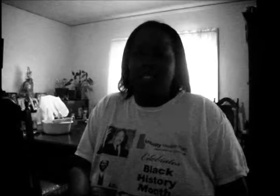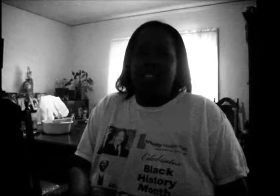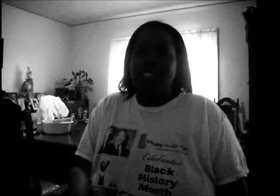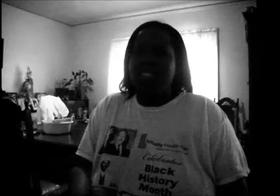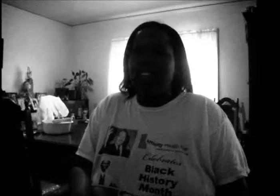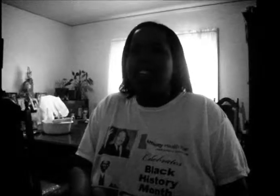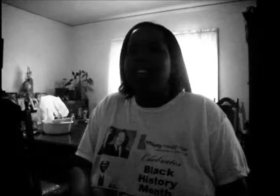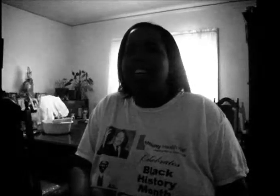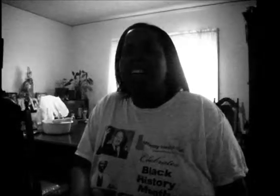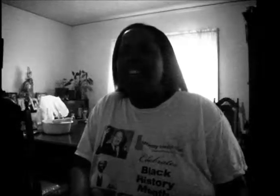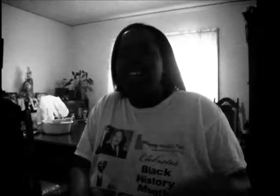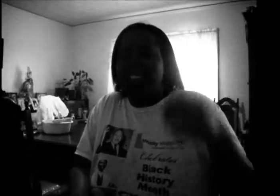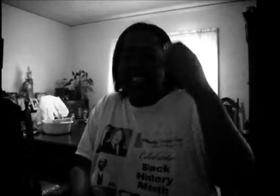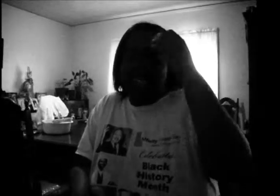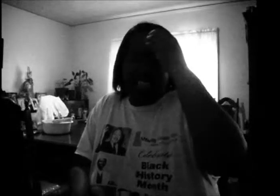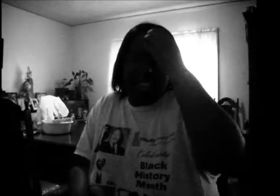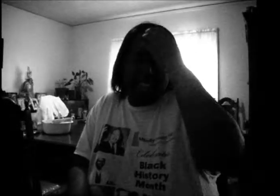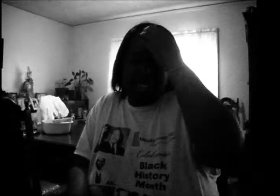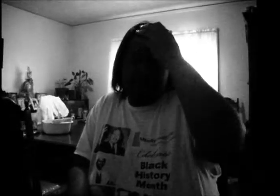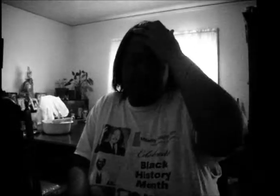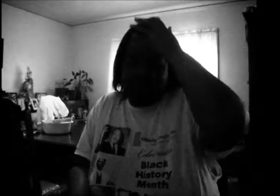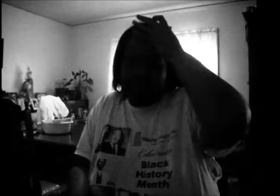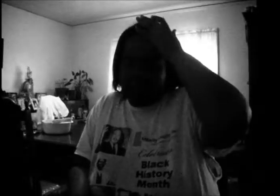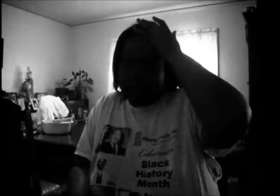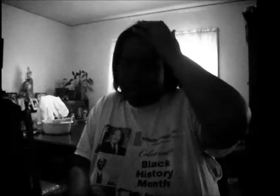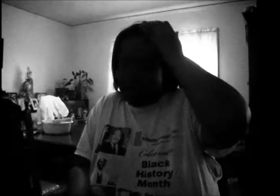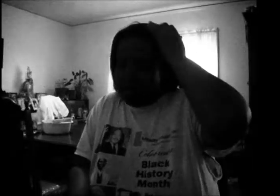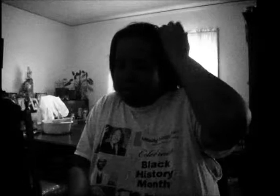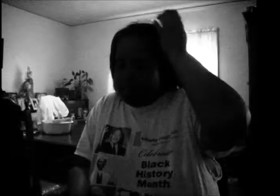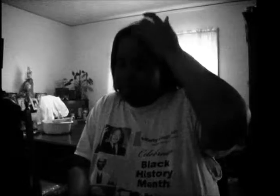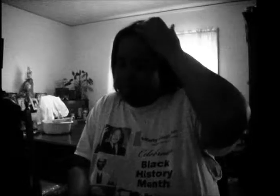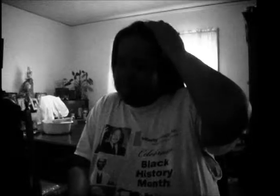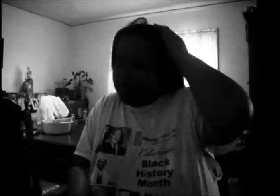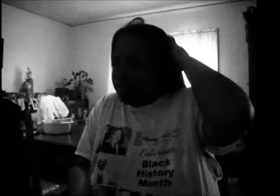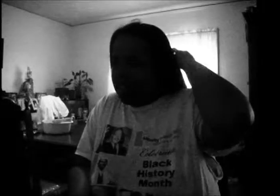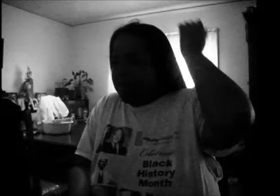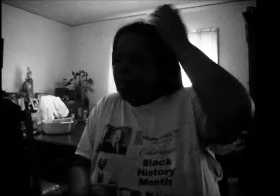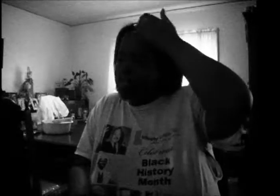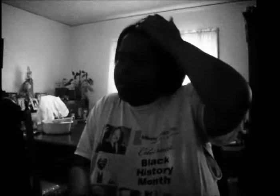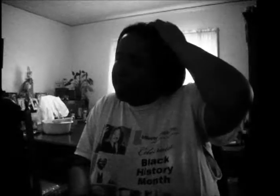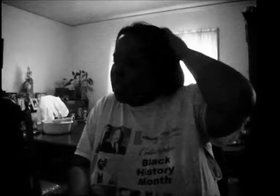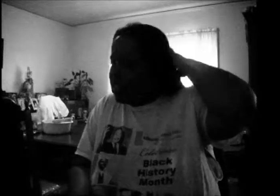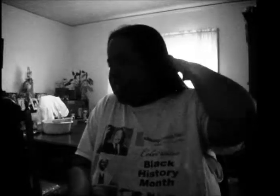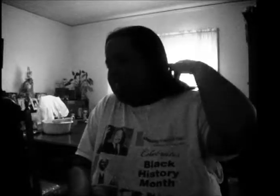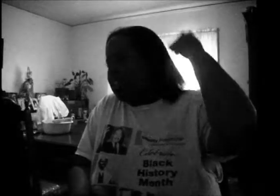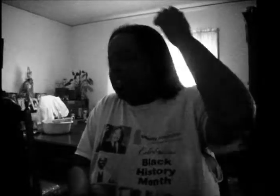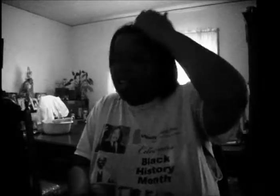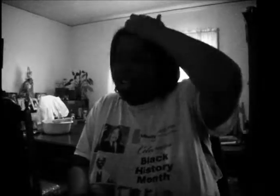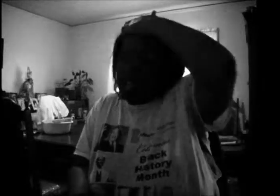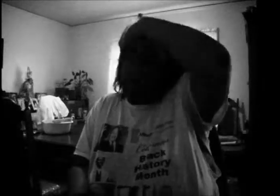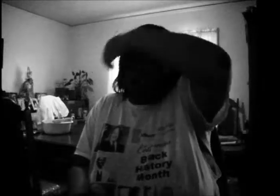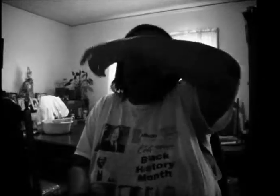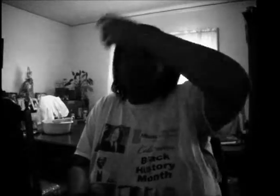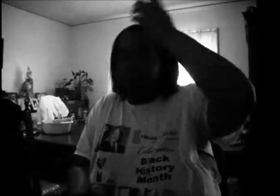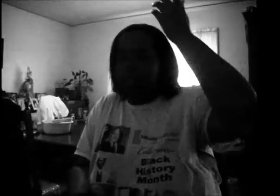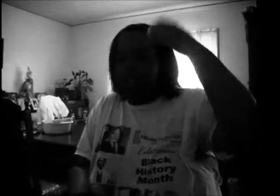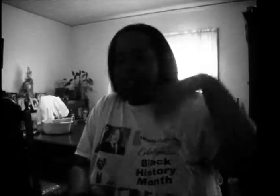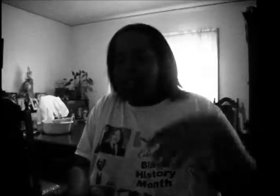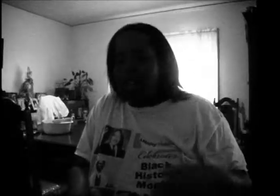Okay. Okay. Okay. Okay. the video I'm watching, I'm watching a stripper now. Okay.